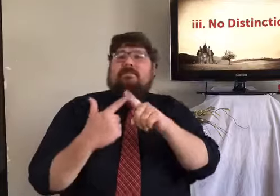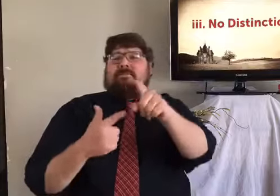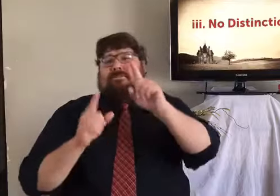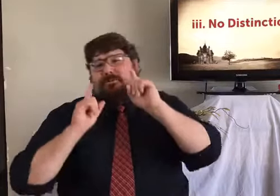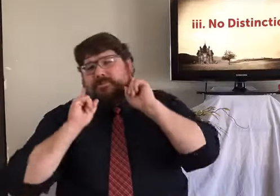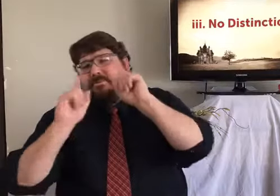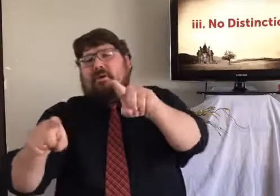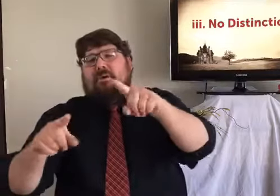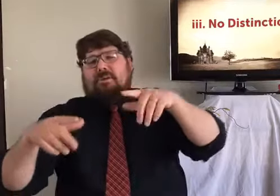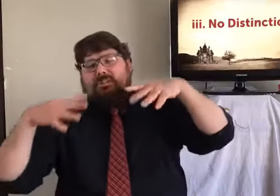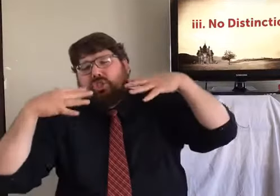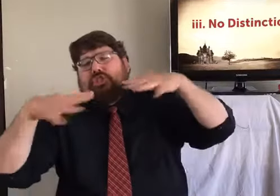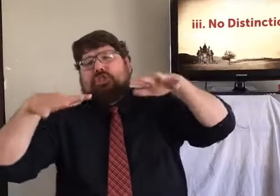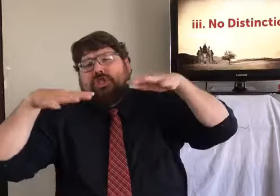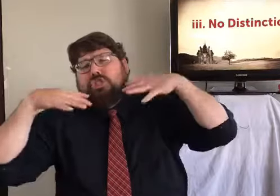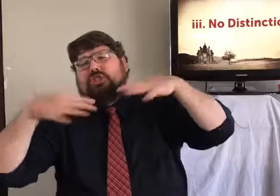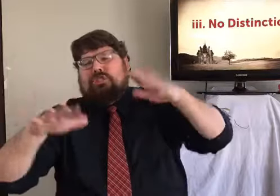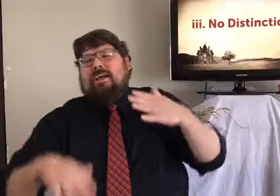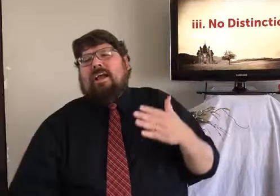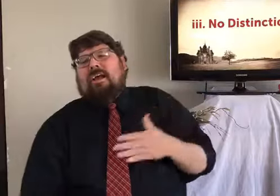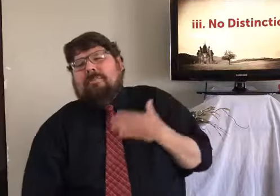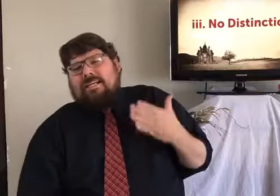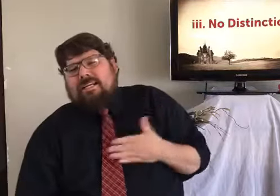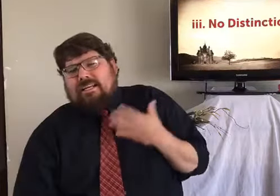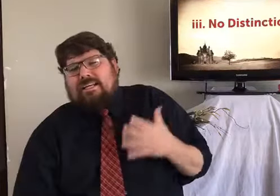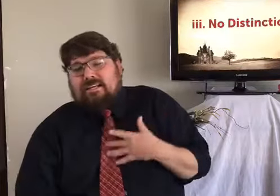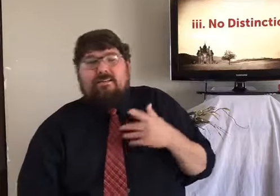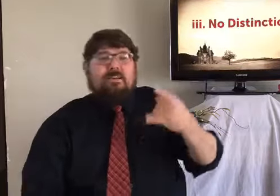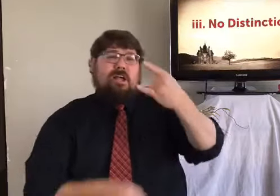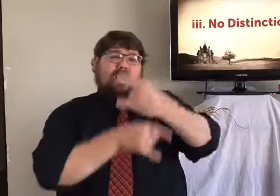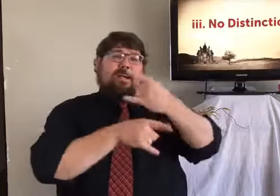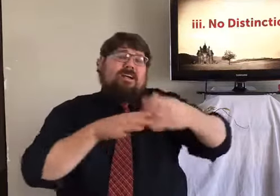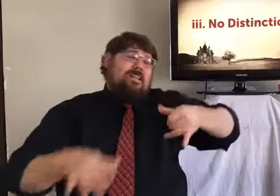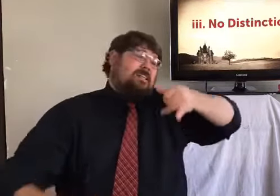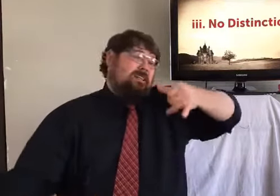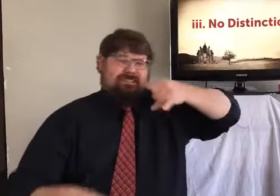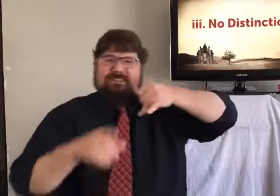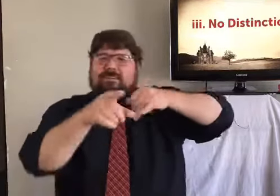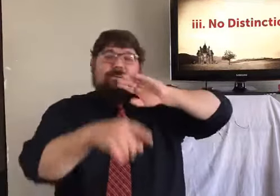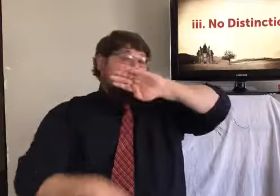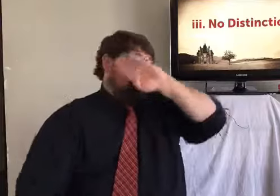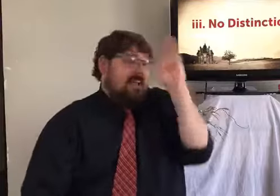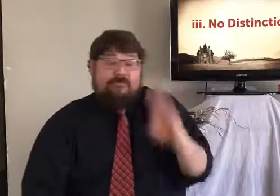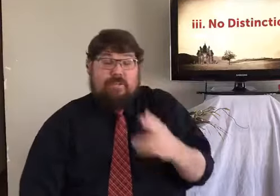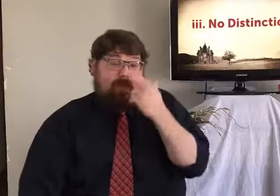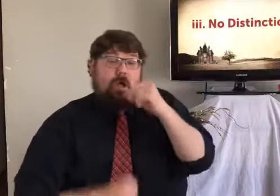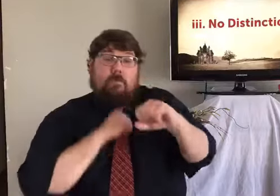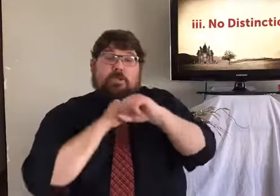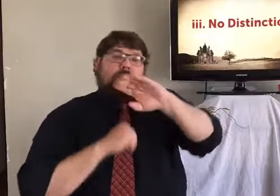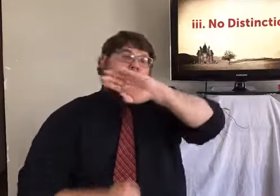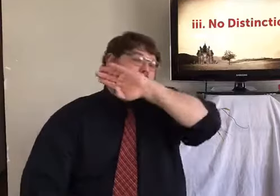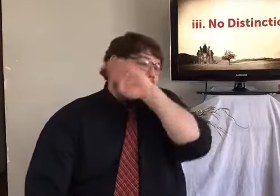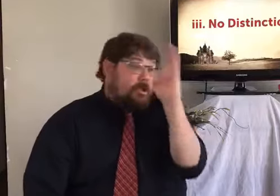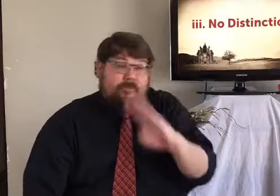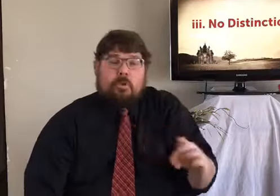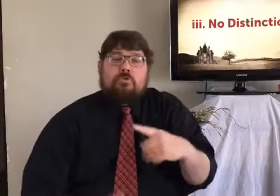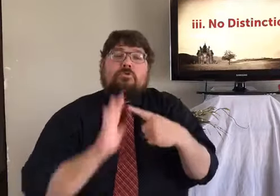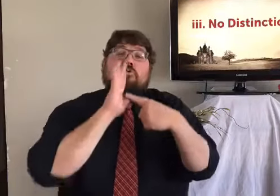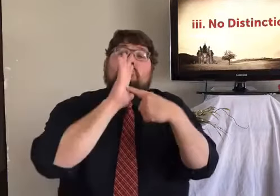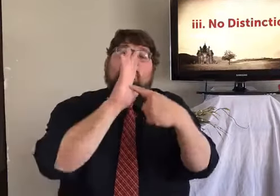and that will make you happy. You can go to parties and that will make you happy. Alcohol will make